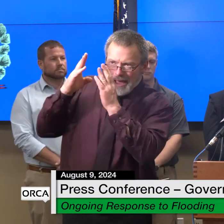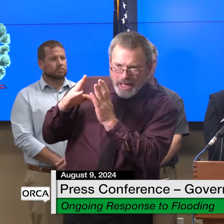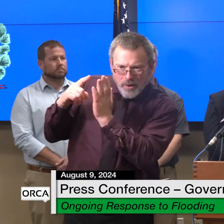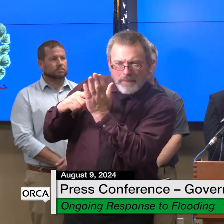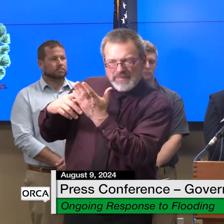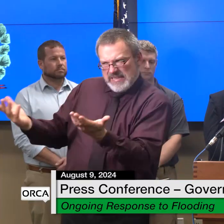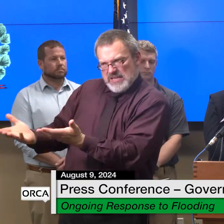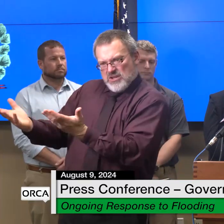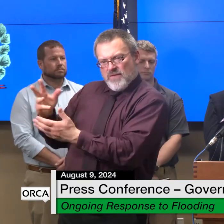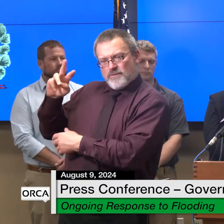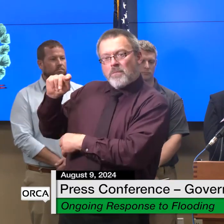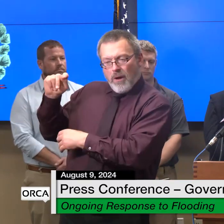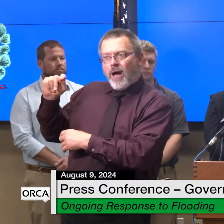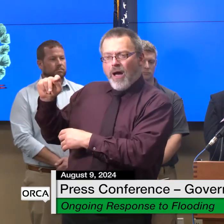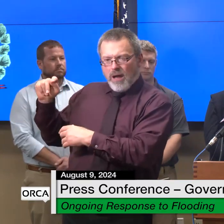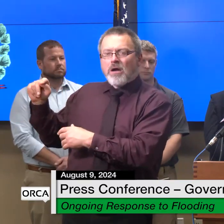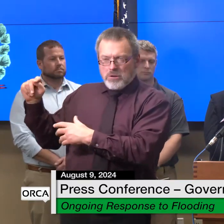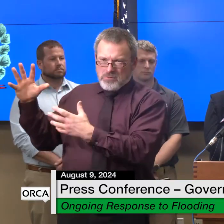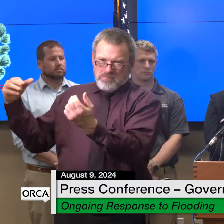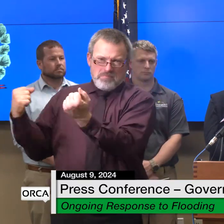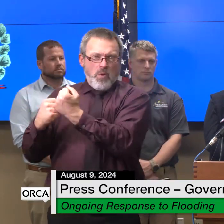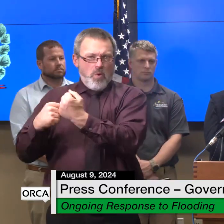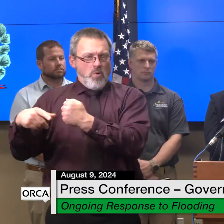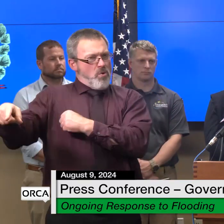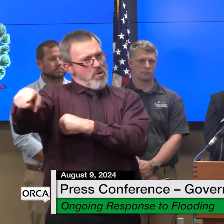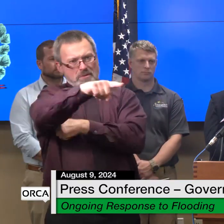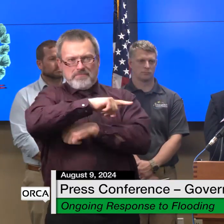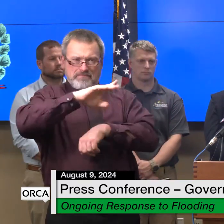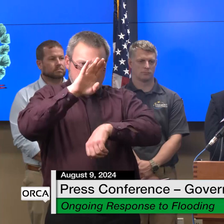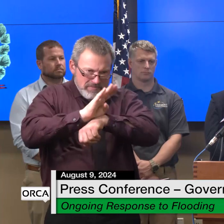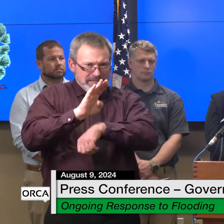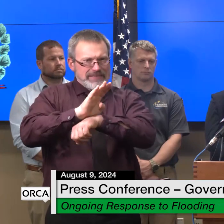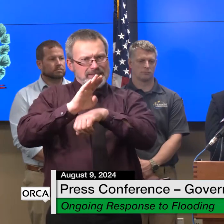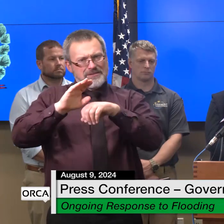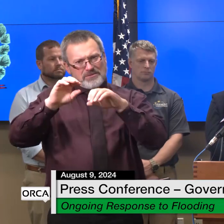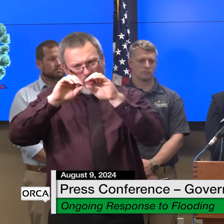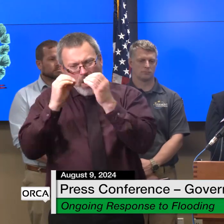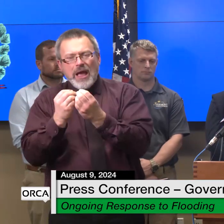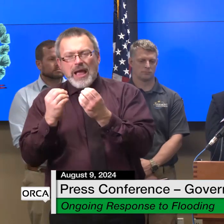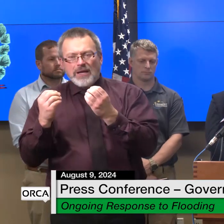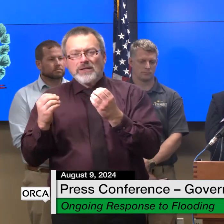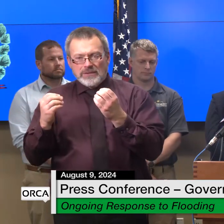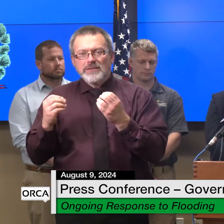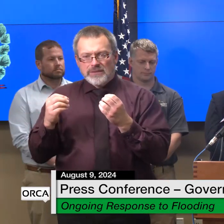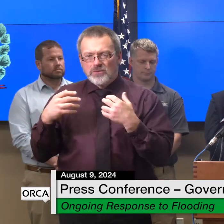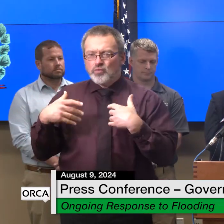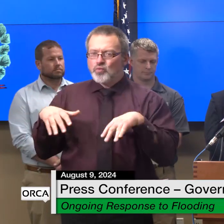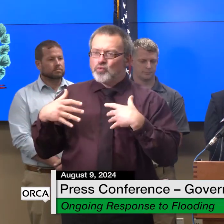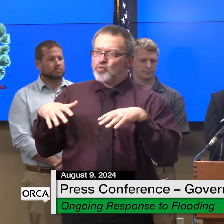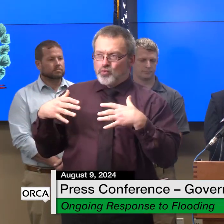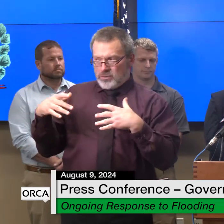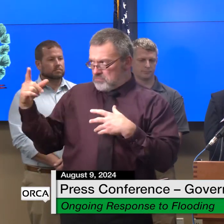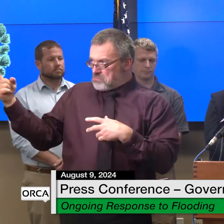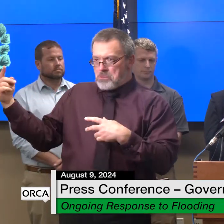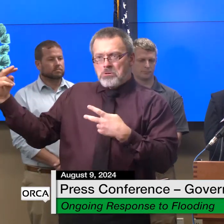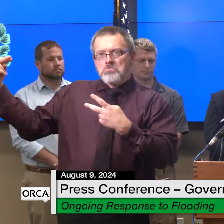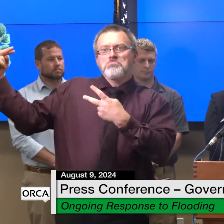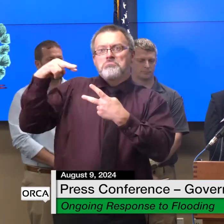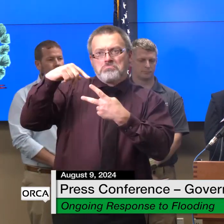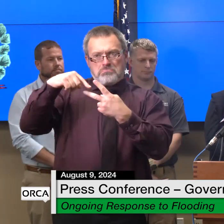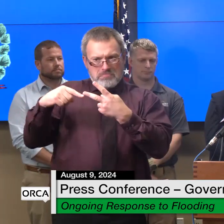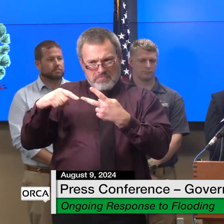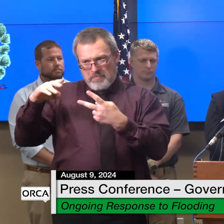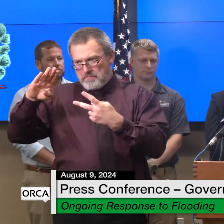for supporting b gap in the rapid response mobile home and fill program these two programs will help vermonters access